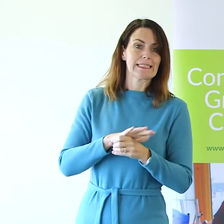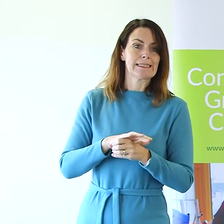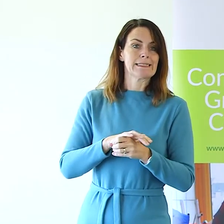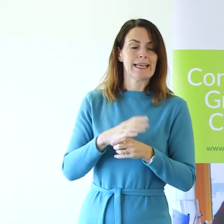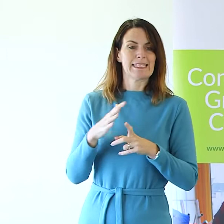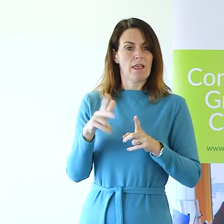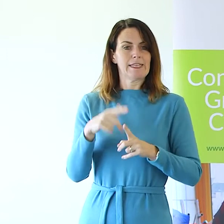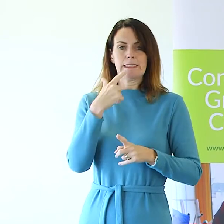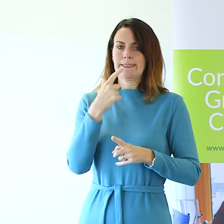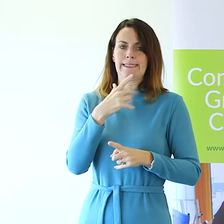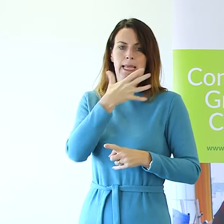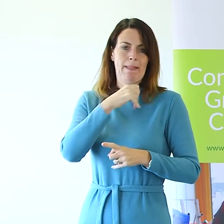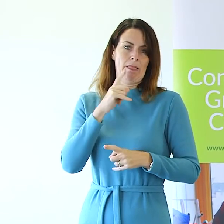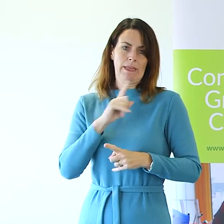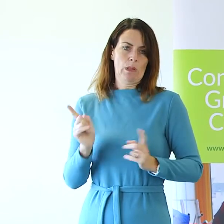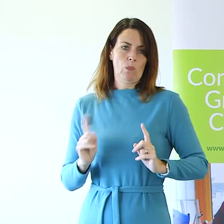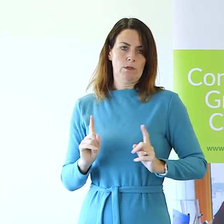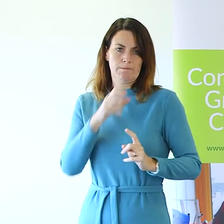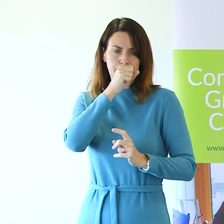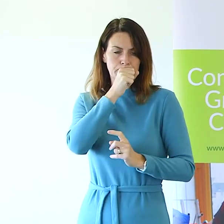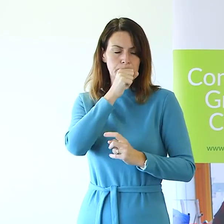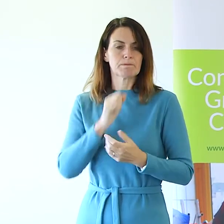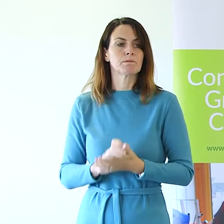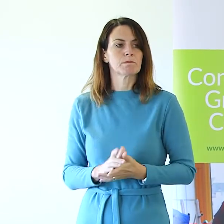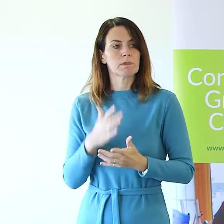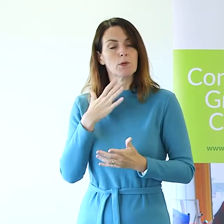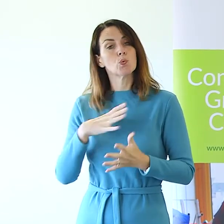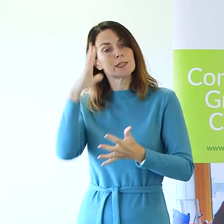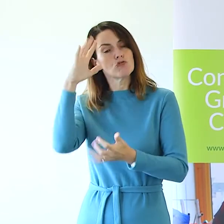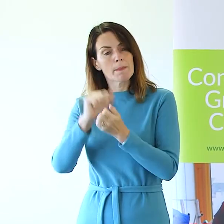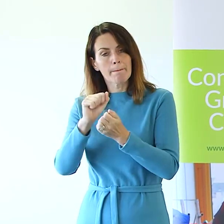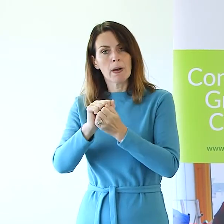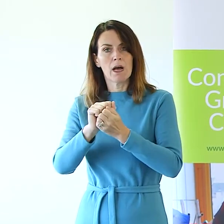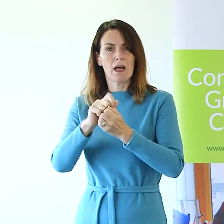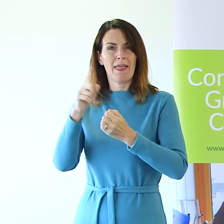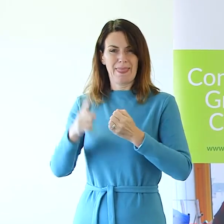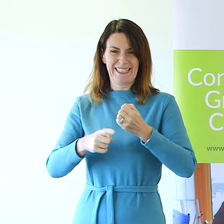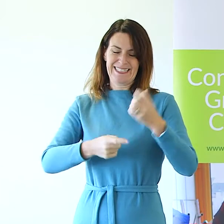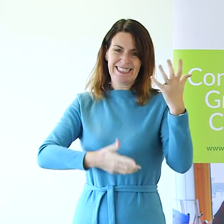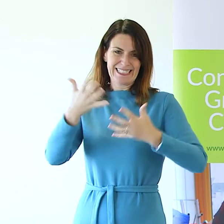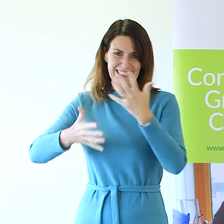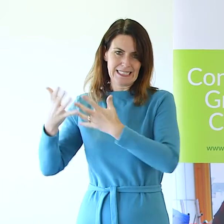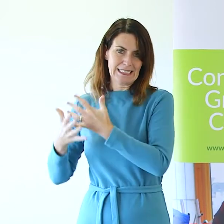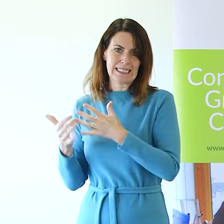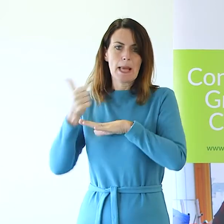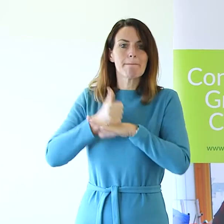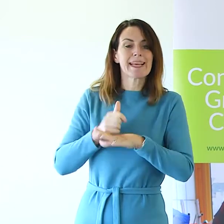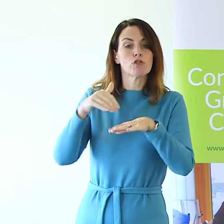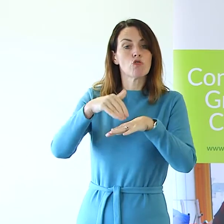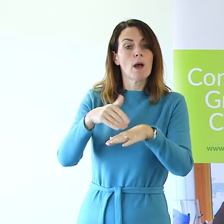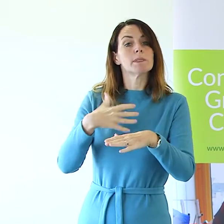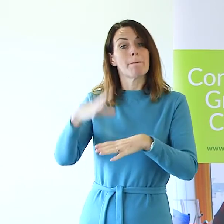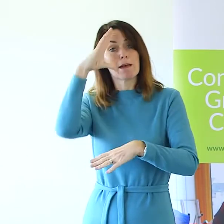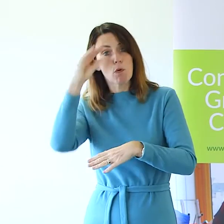wish to state their gender. However, it is worth remembering that these ONS statistics are based on crimes which have been